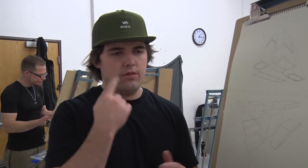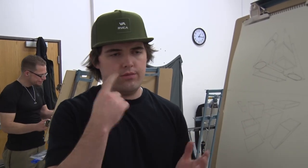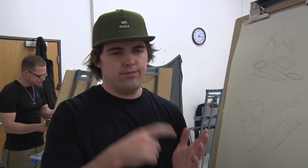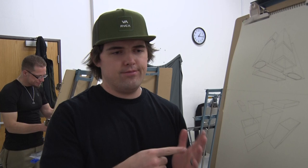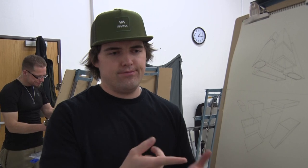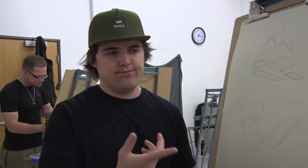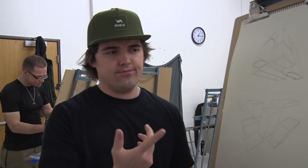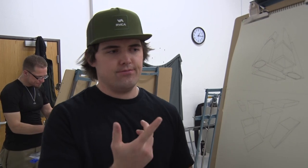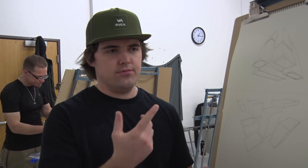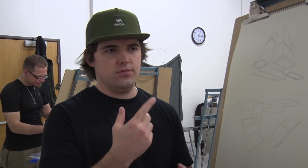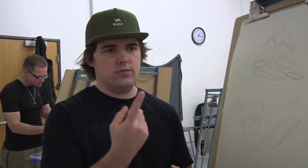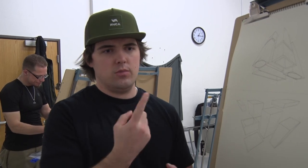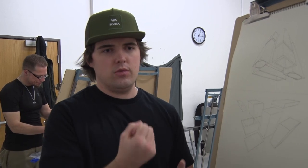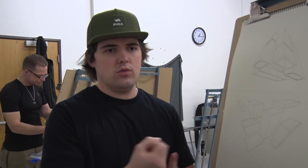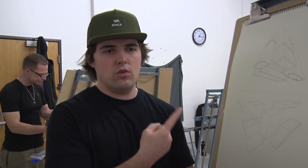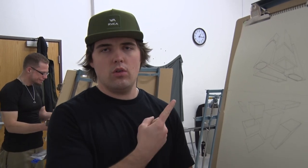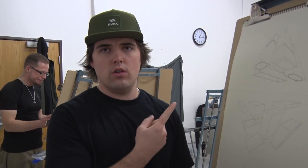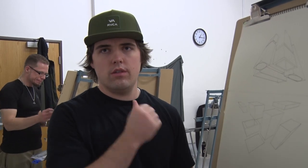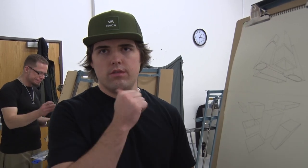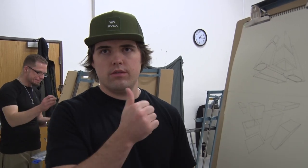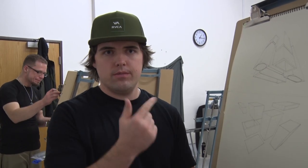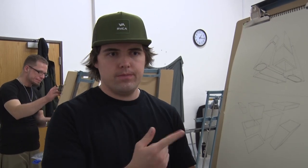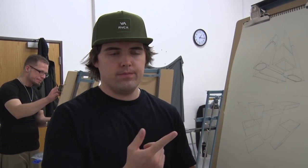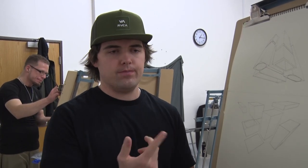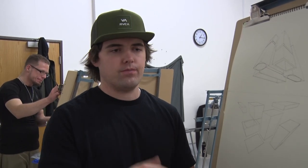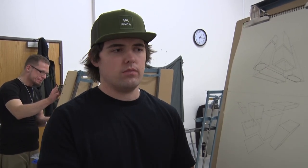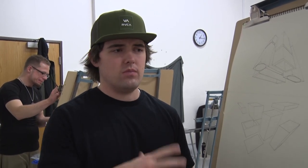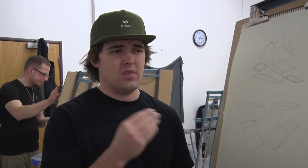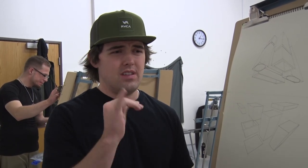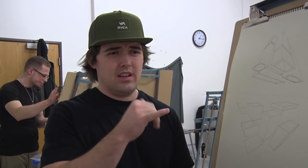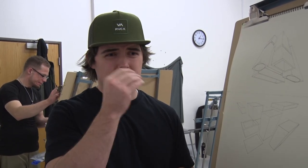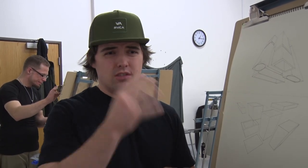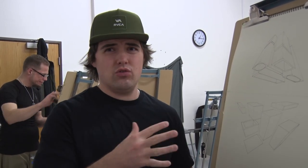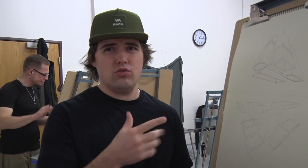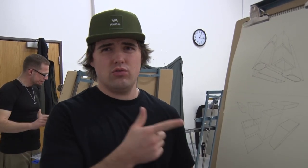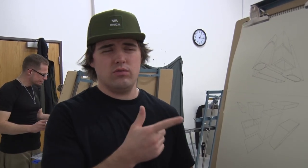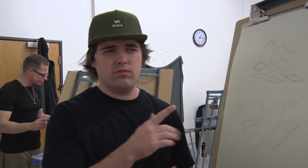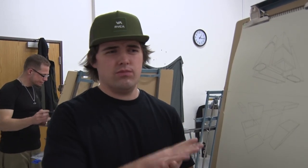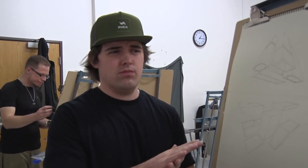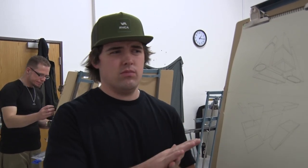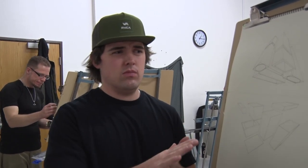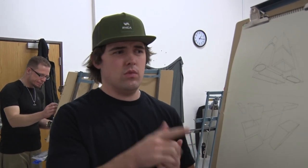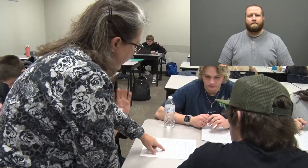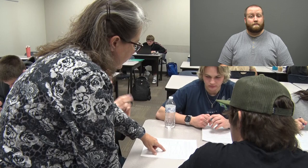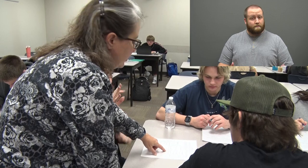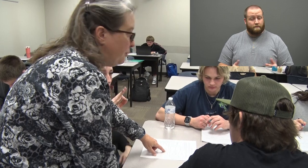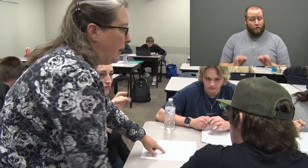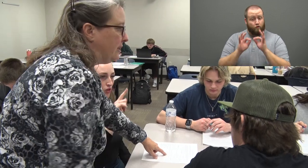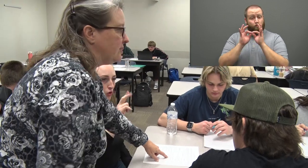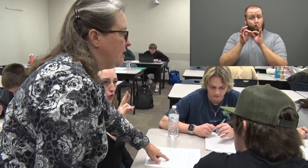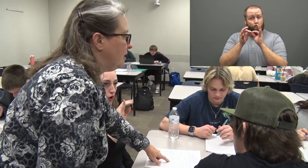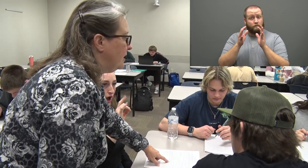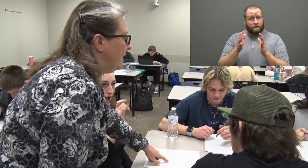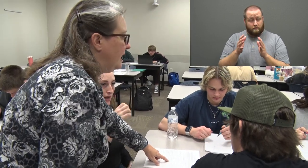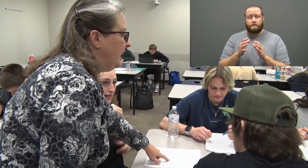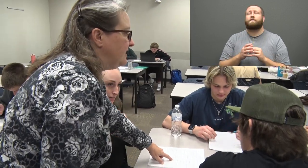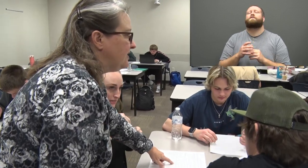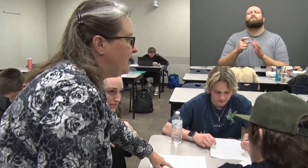about. Everything's color-coded and organized into groups, and so I just recognized something was off. Because interpreting requires both